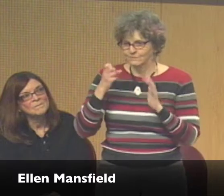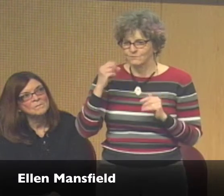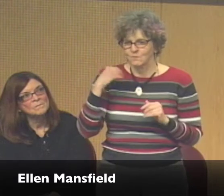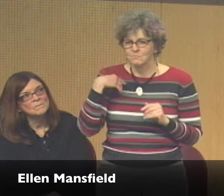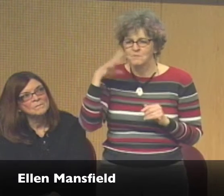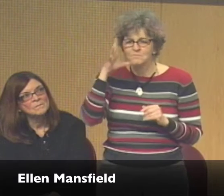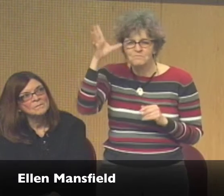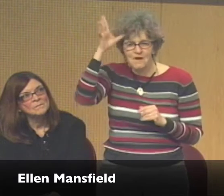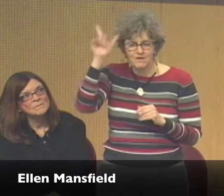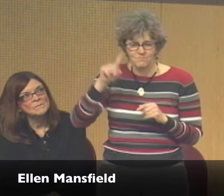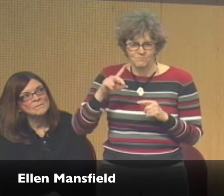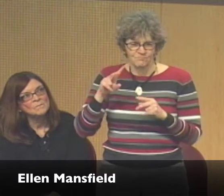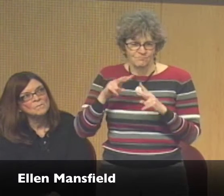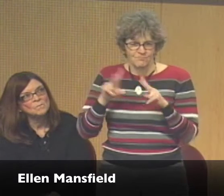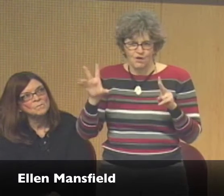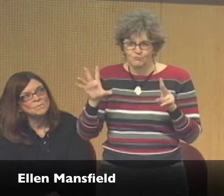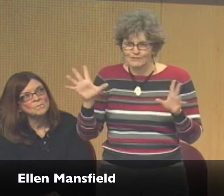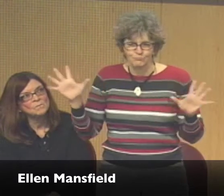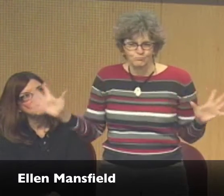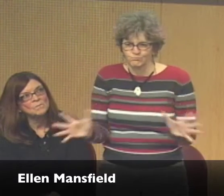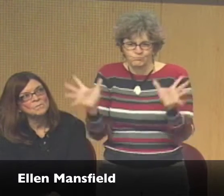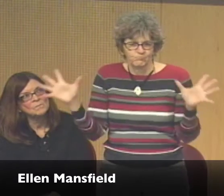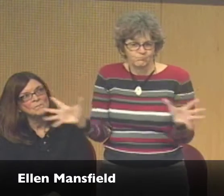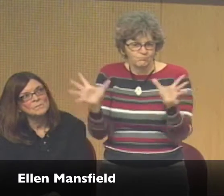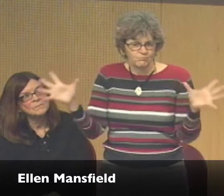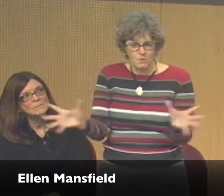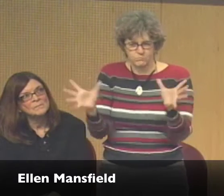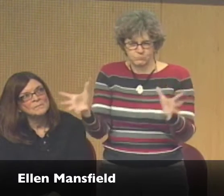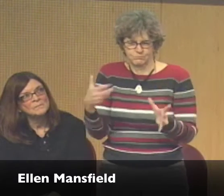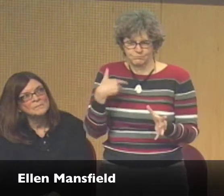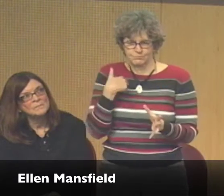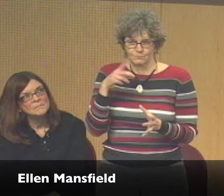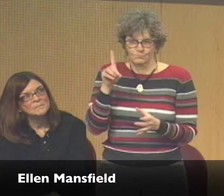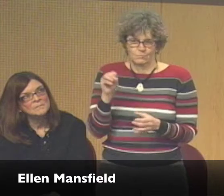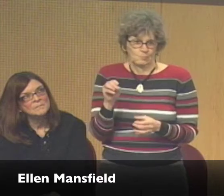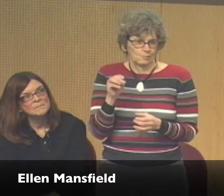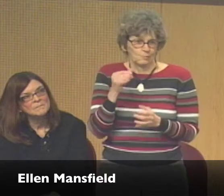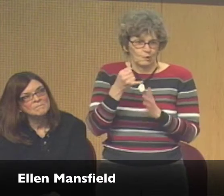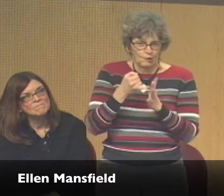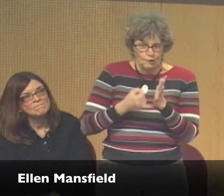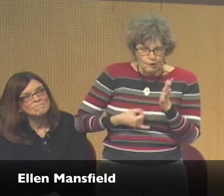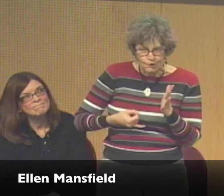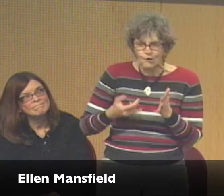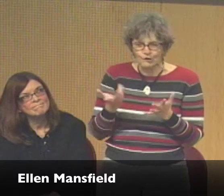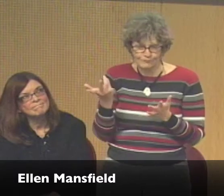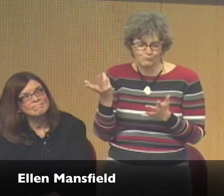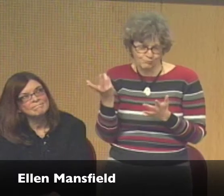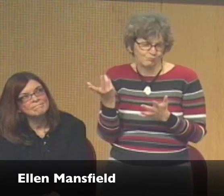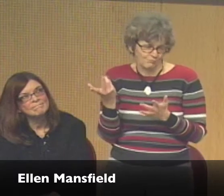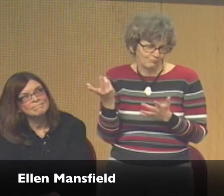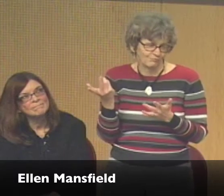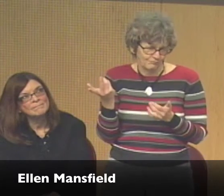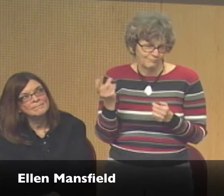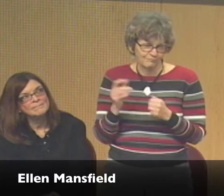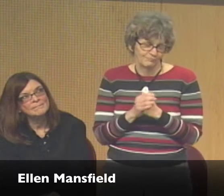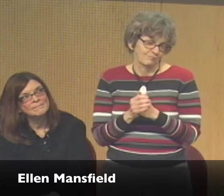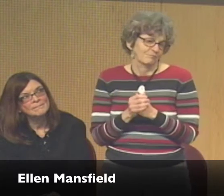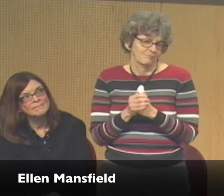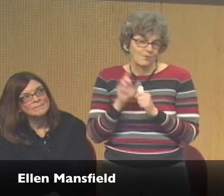very early age doing artistic projects. And my parents encouraged me a lot with that. They always needed encouragement I needed to